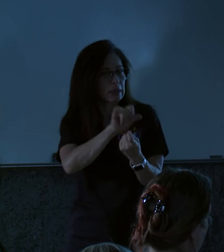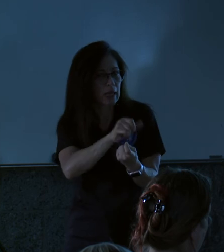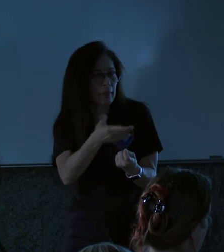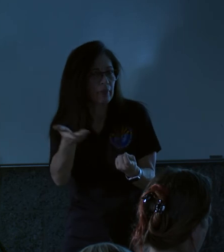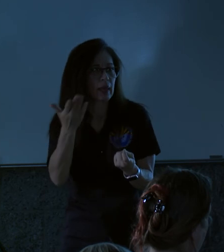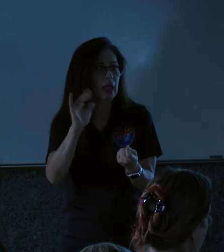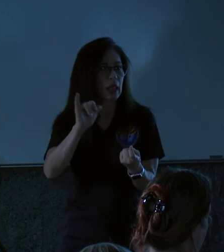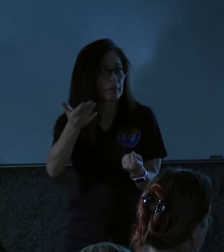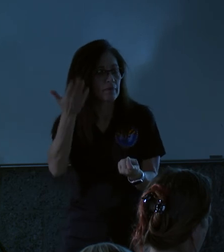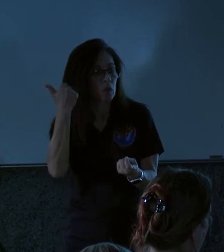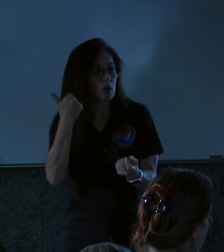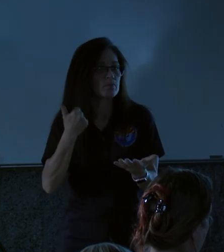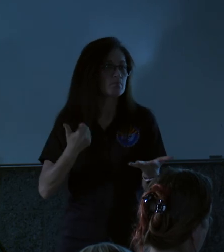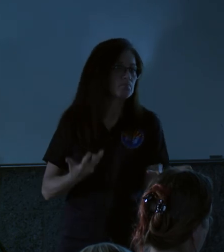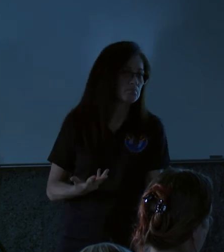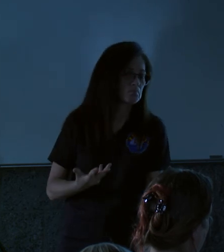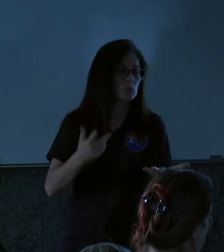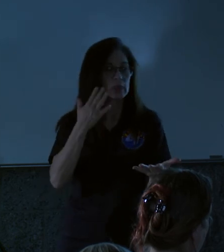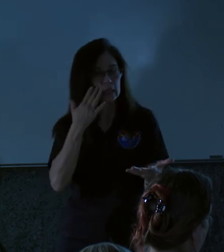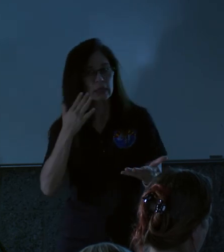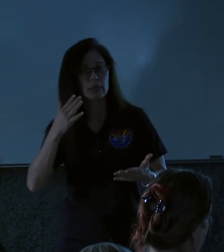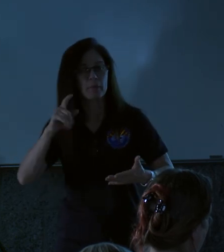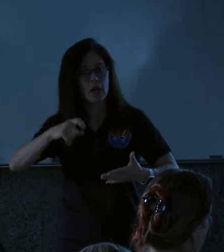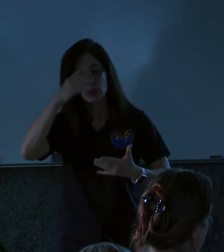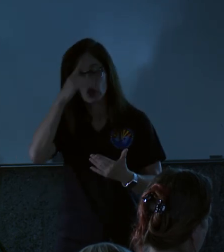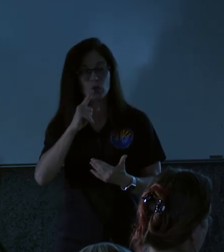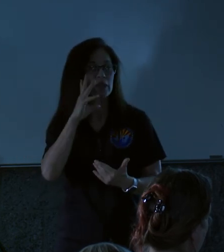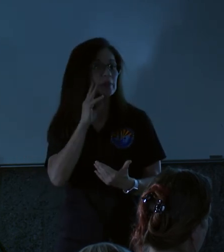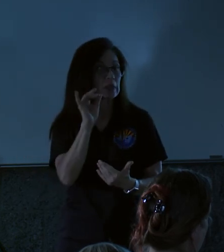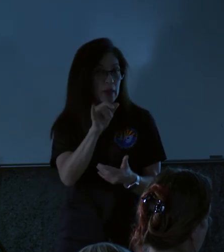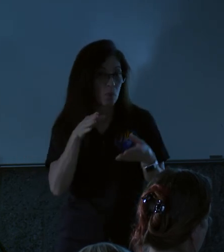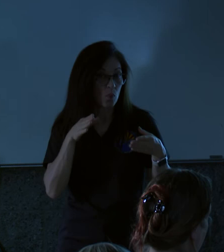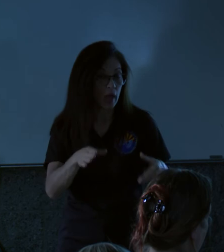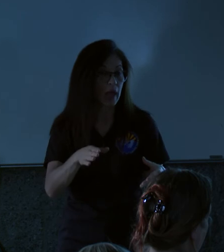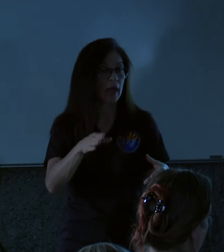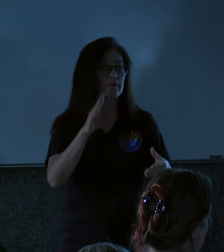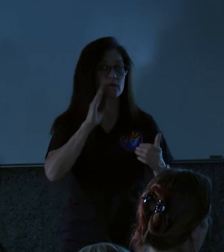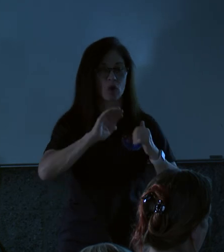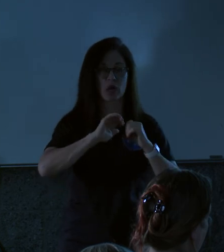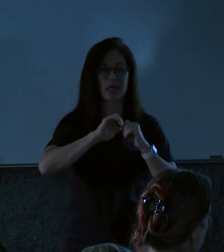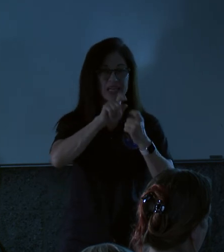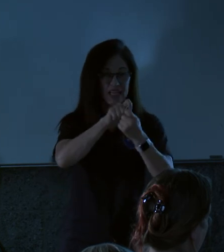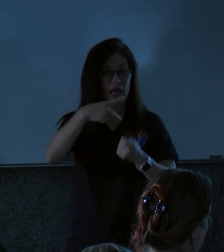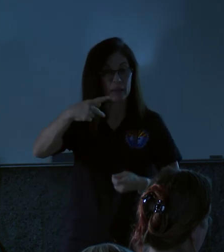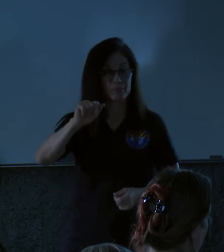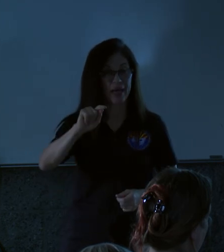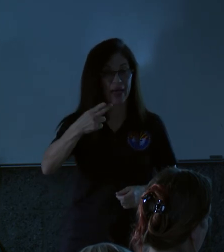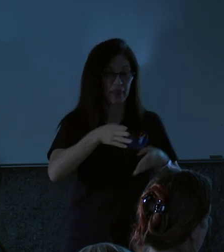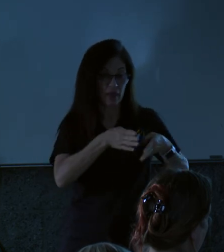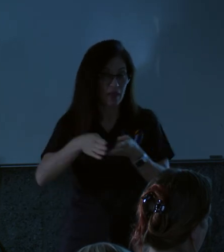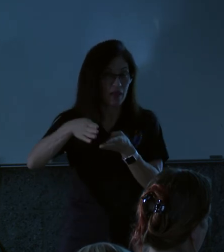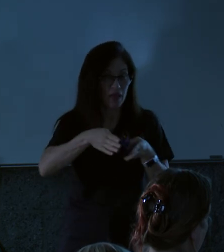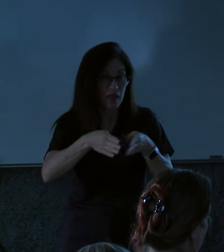did last time, we need to know, did you experience it the same way in terms of the exact path that have followed the last